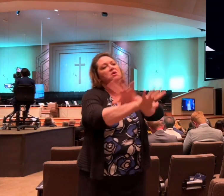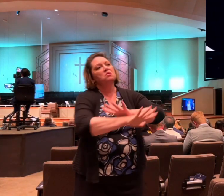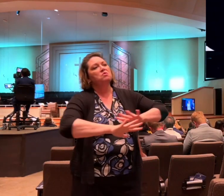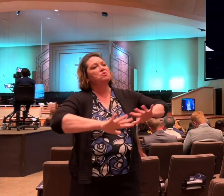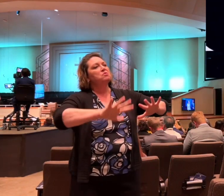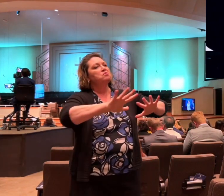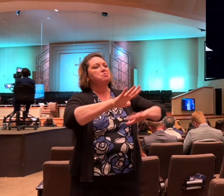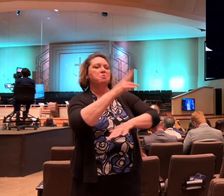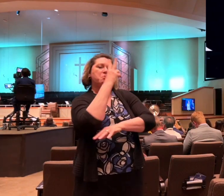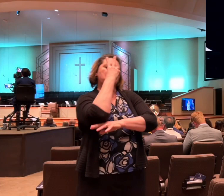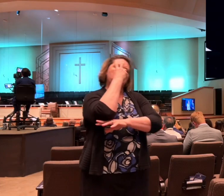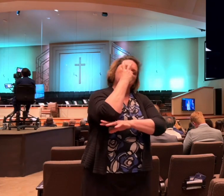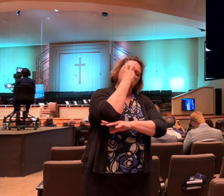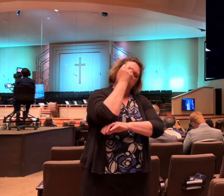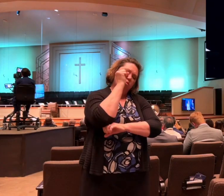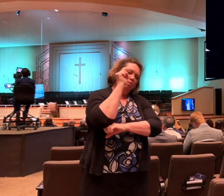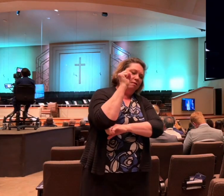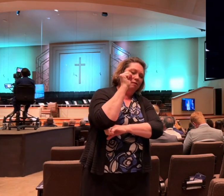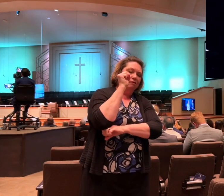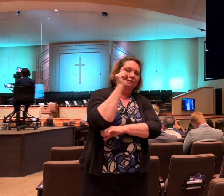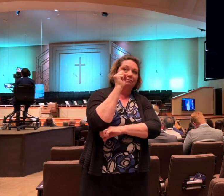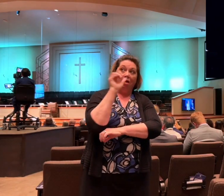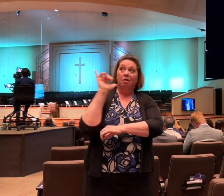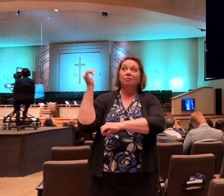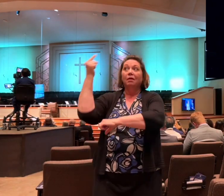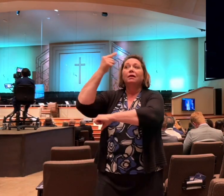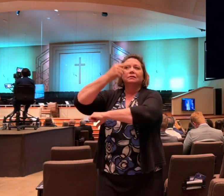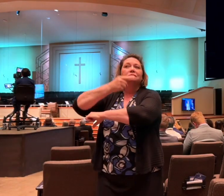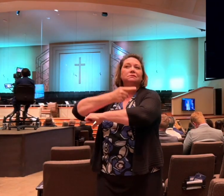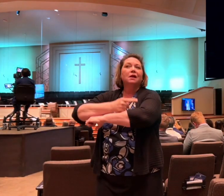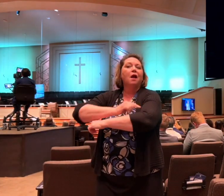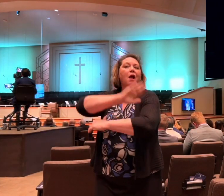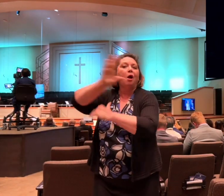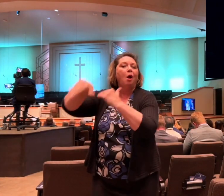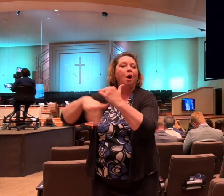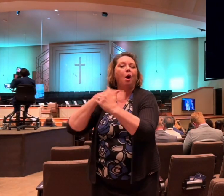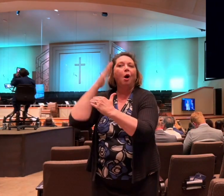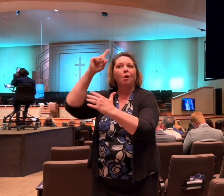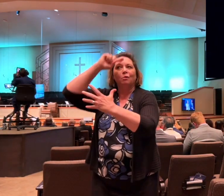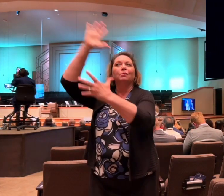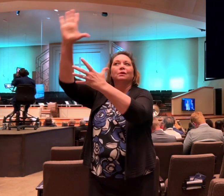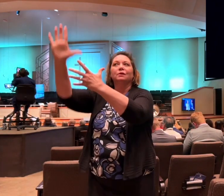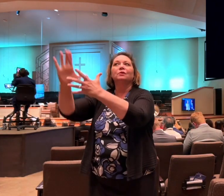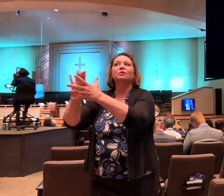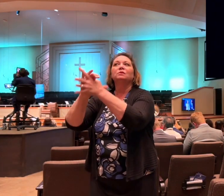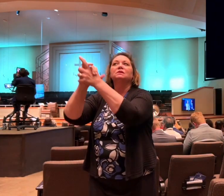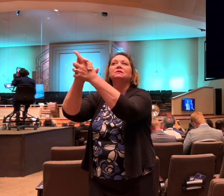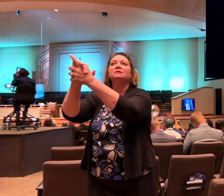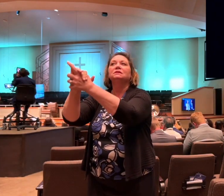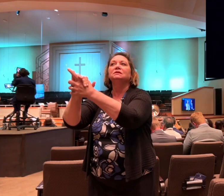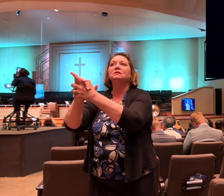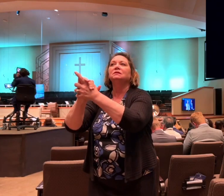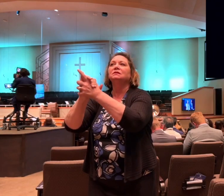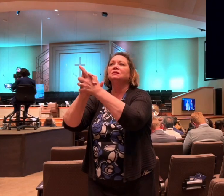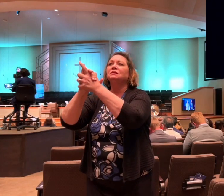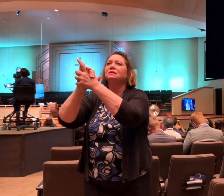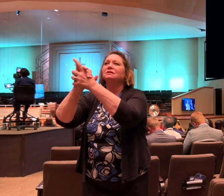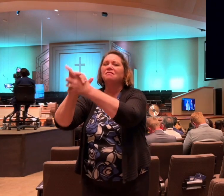finally believe. One day, hearts made of stone